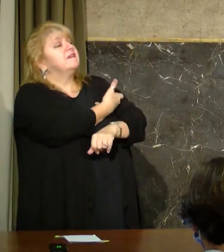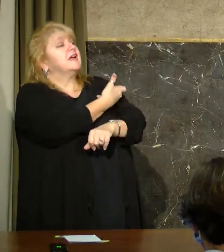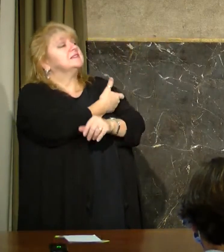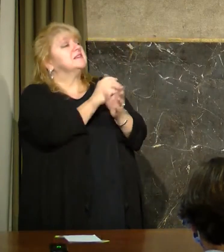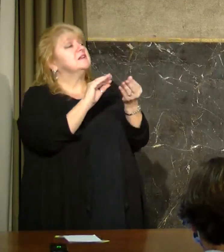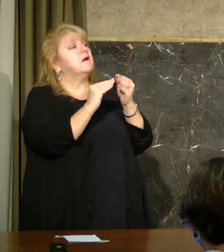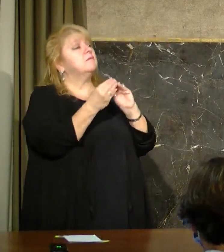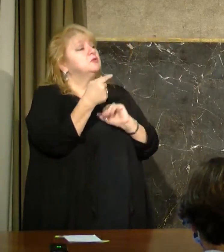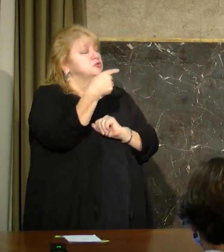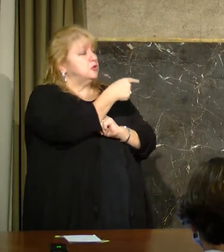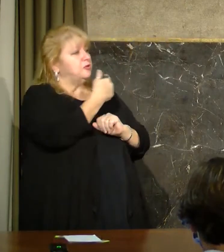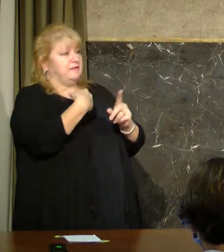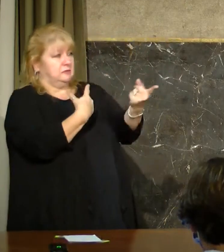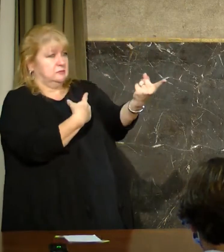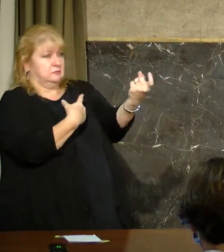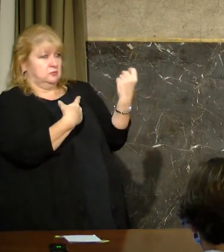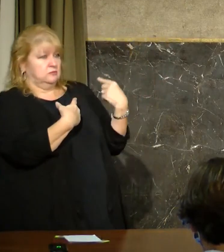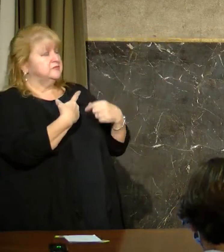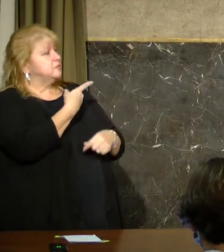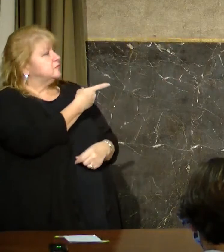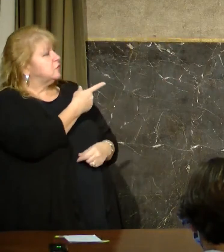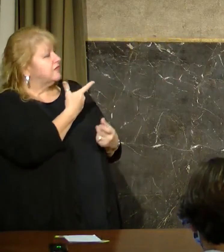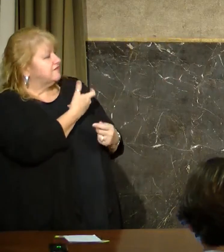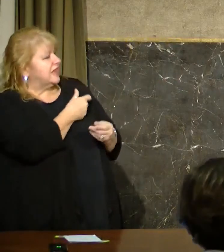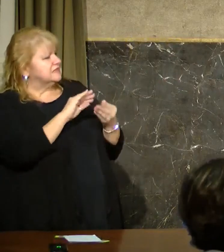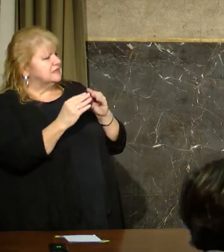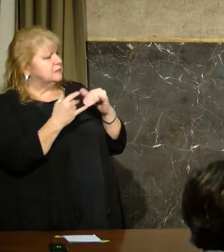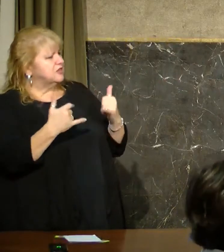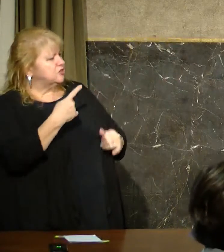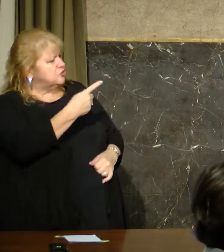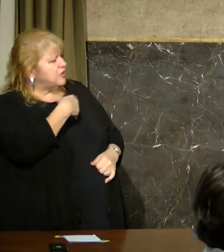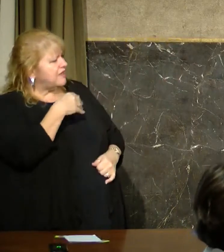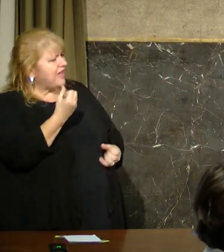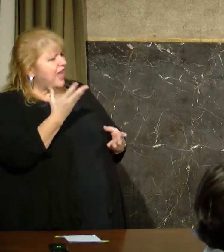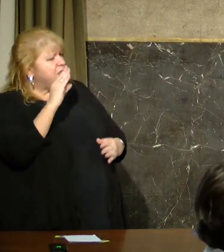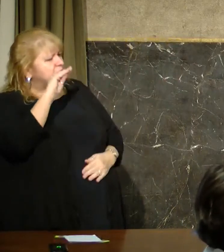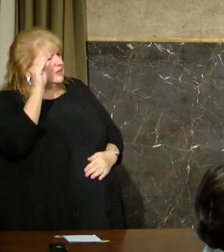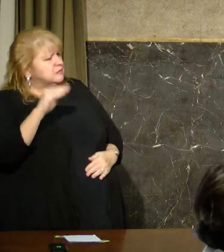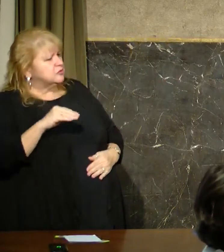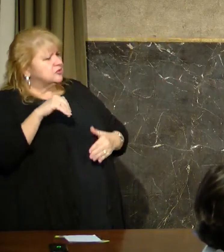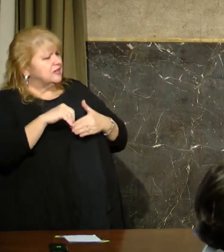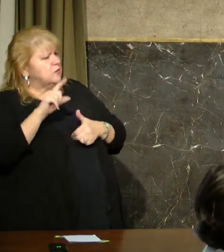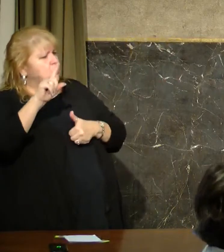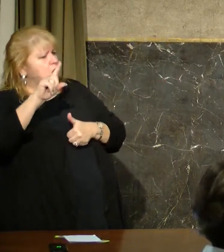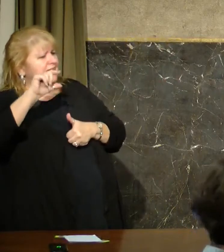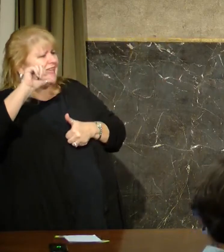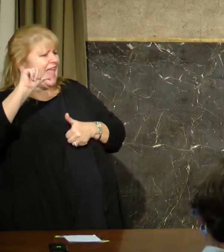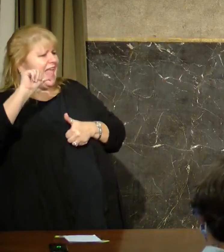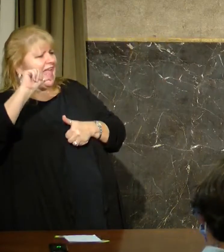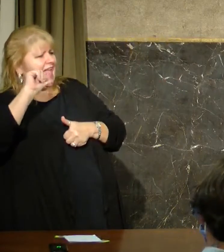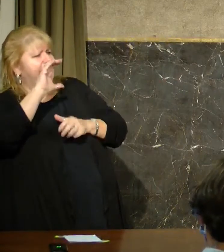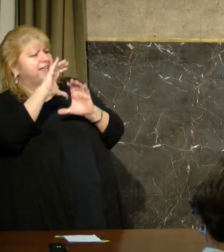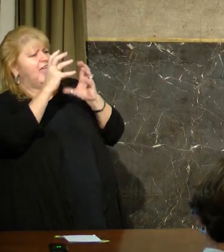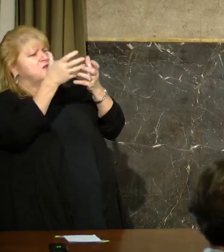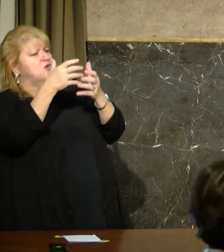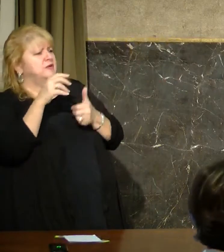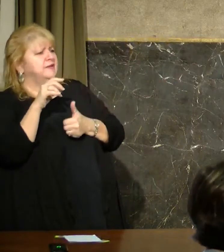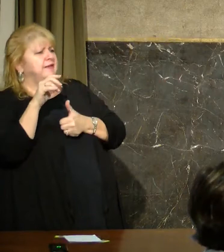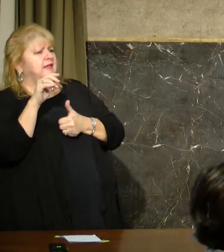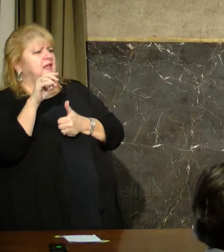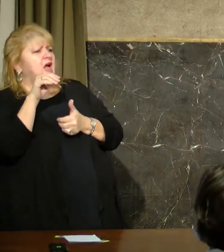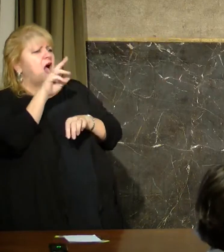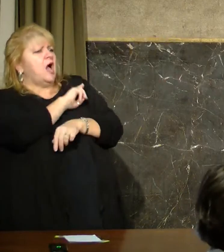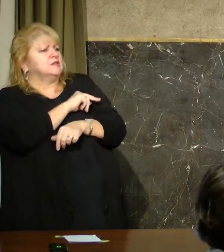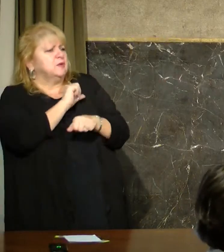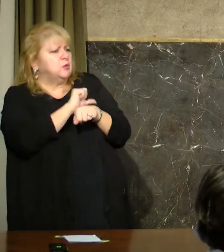far, do you have any information about the percentage of those in the 1A category, the hospital workers, the EMS folks,